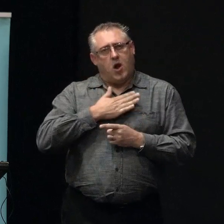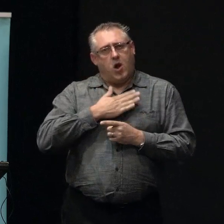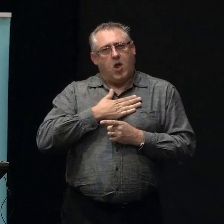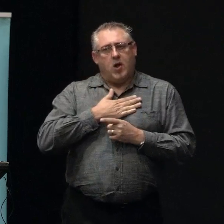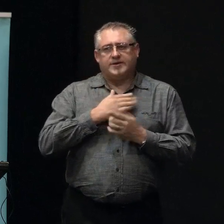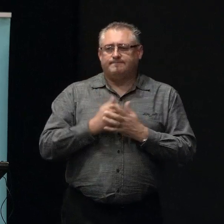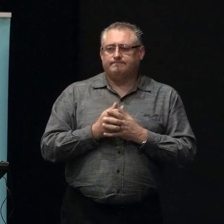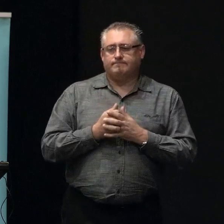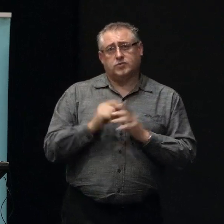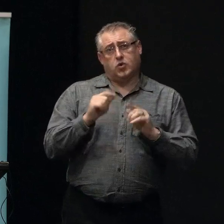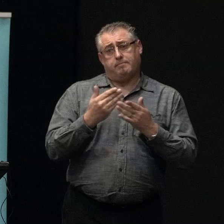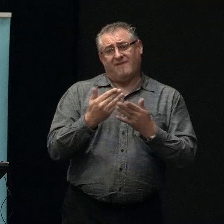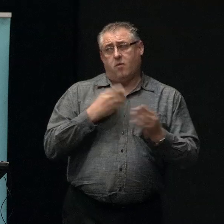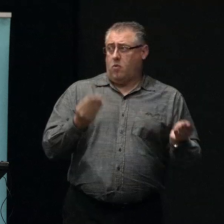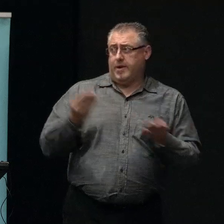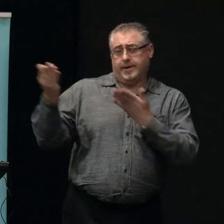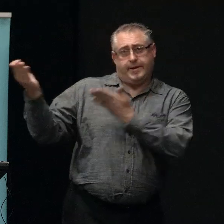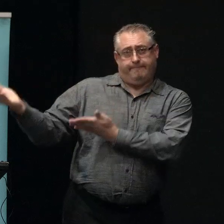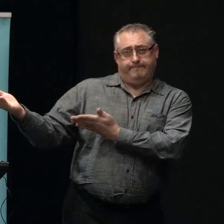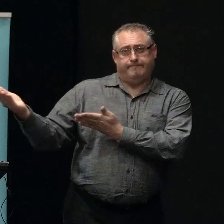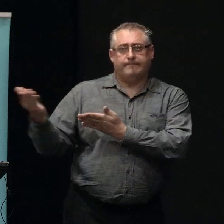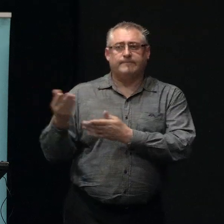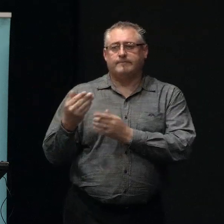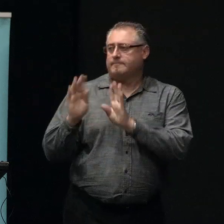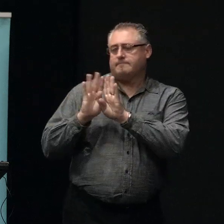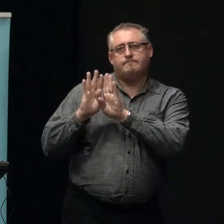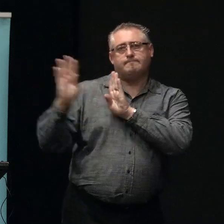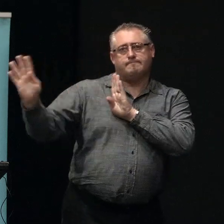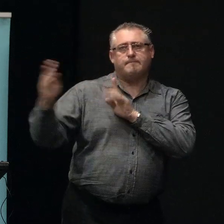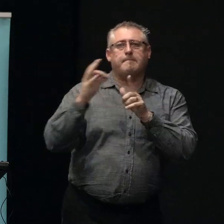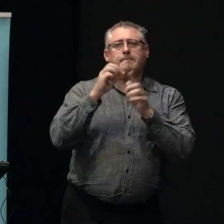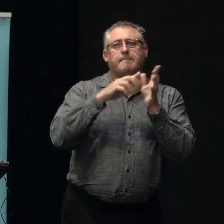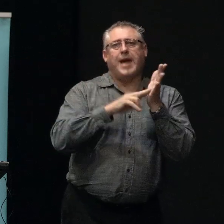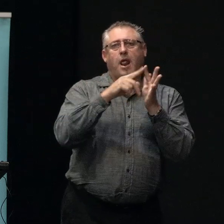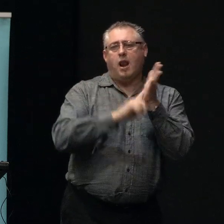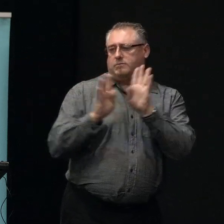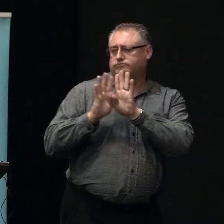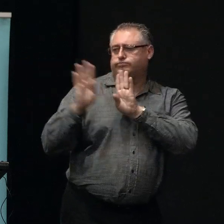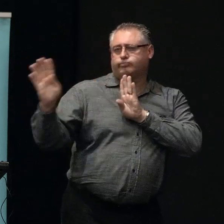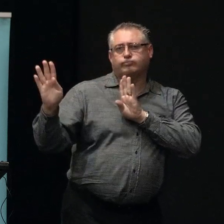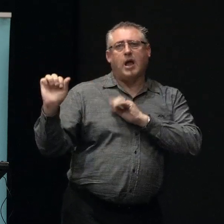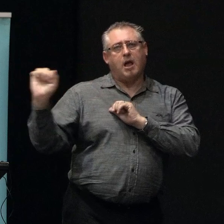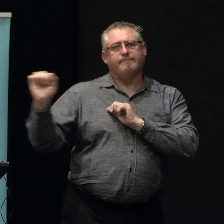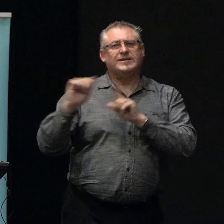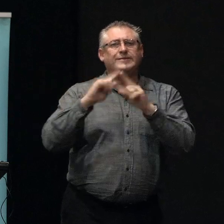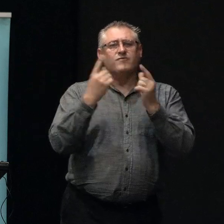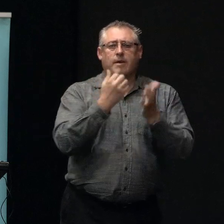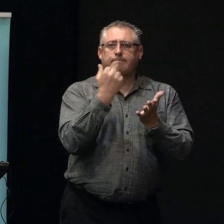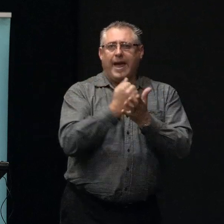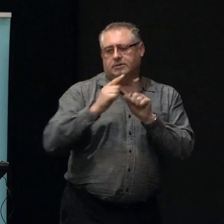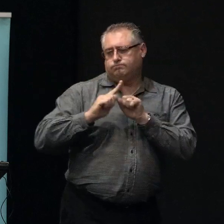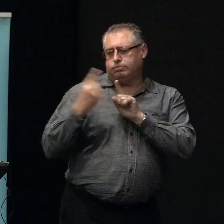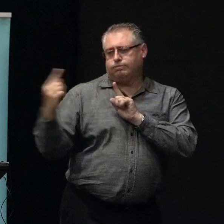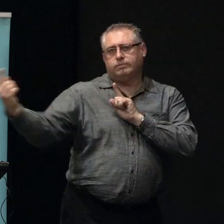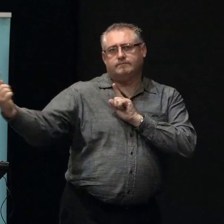do before we pass over to some of our panel members who represent some of the major banks here is that